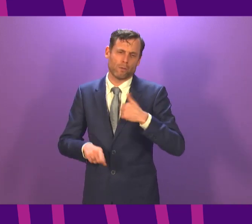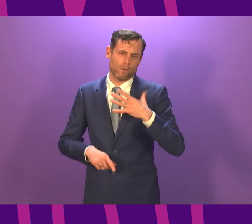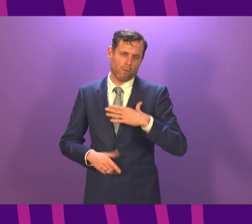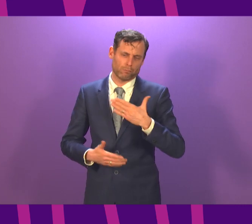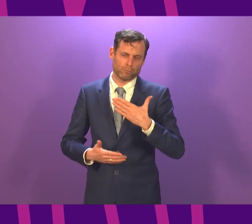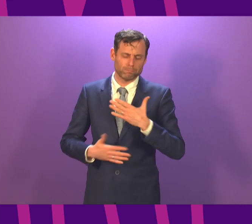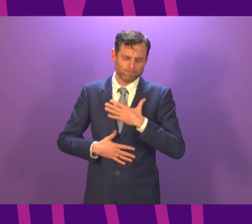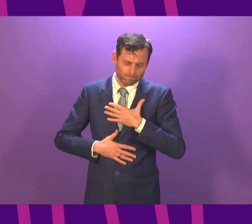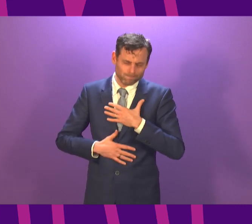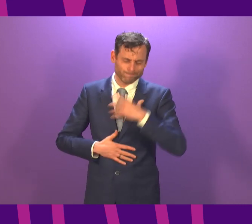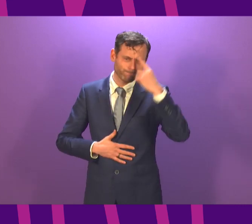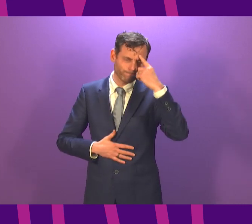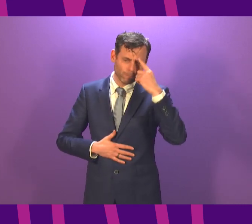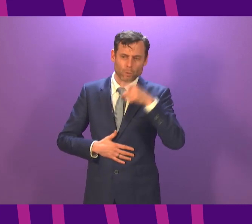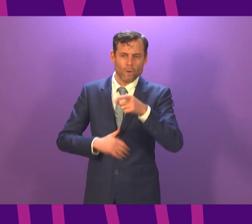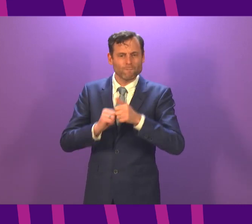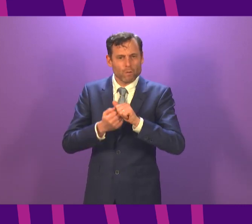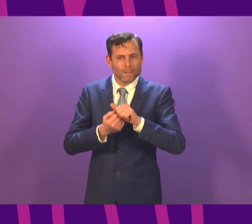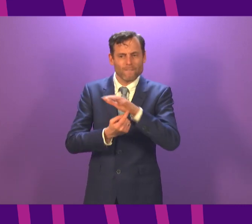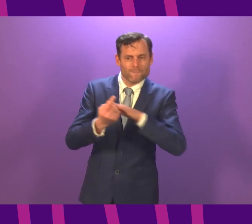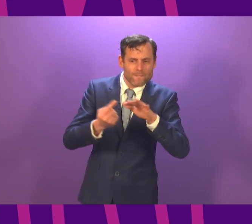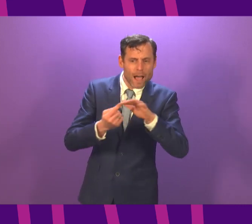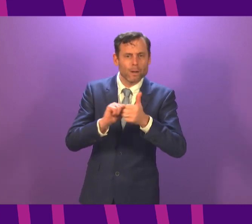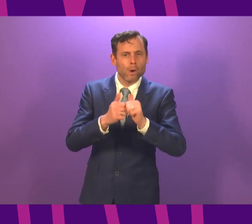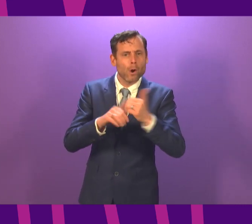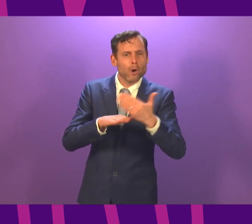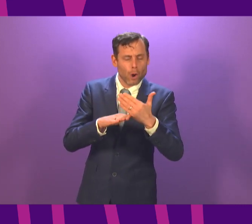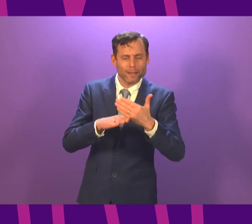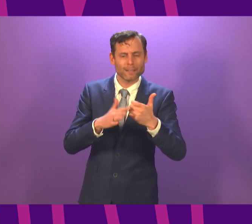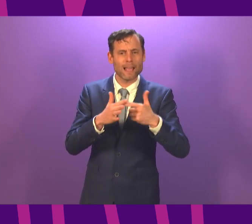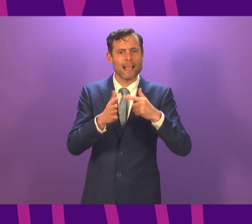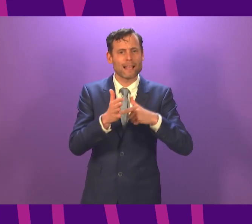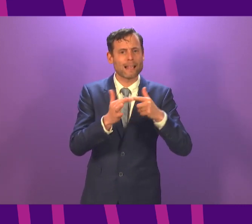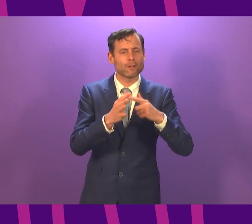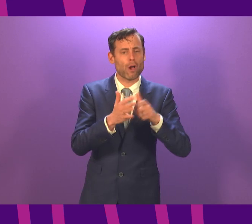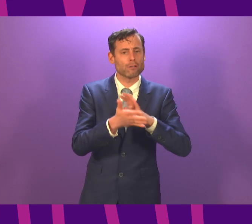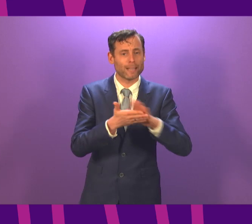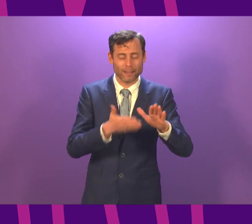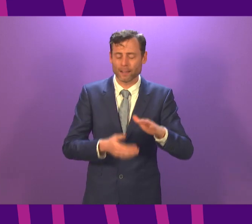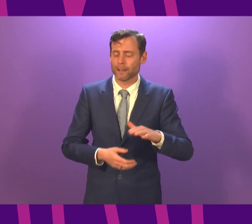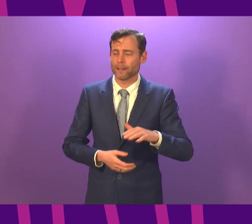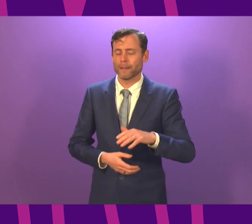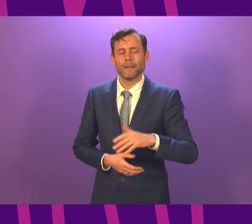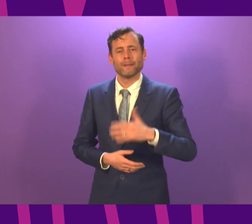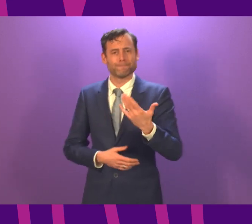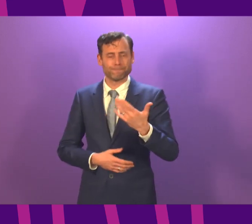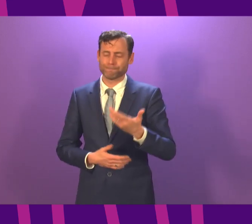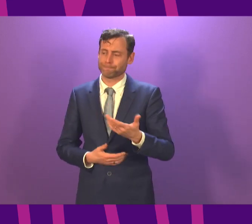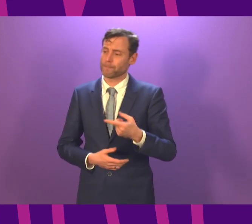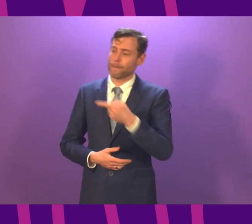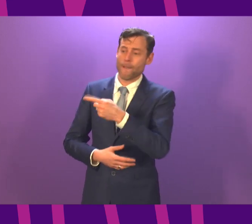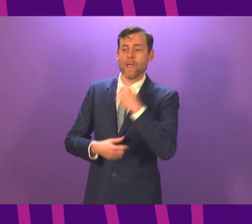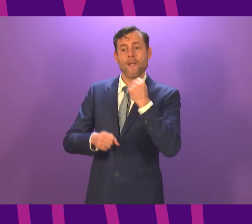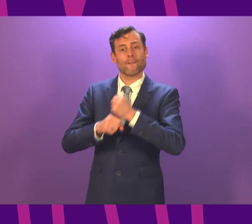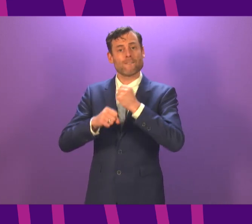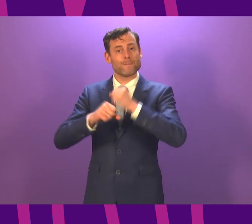Party to the friends, family and colleagues of Kay Ulrich. Once again, we are seeing the announcement of new measures which